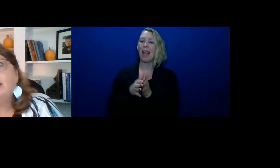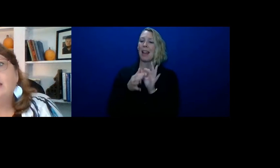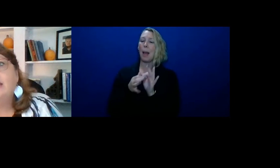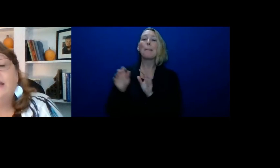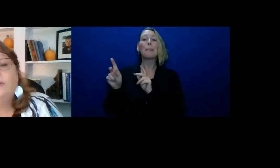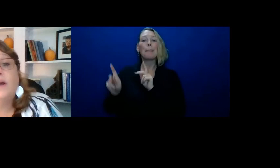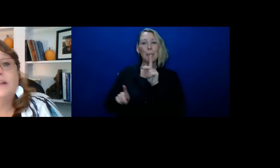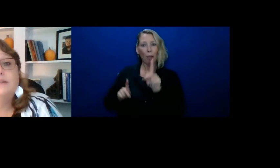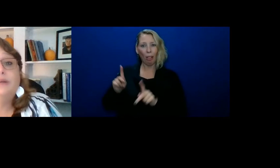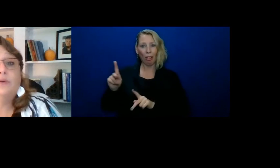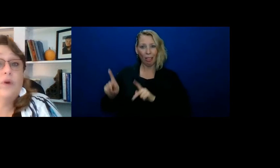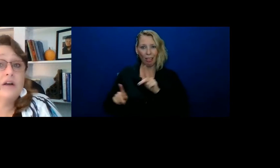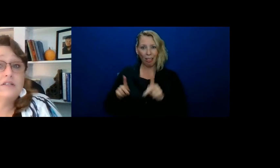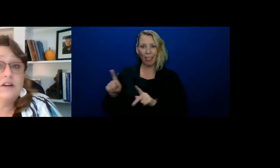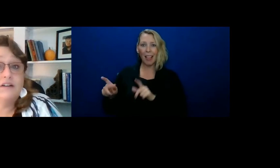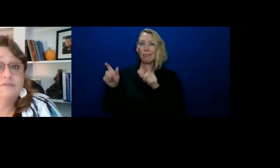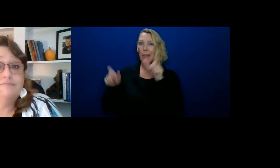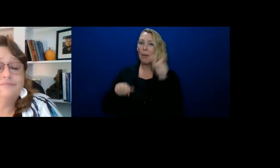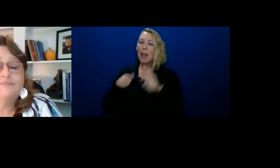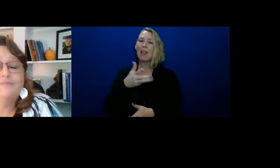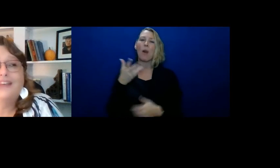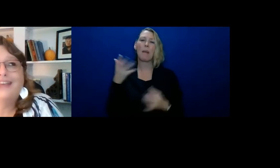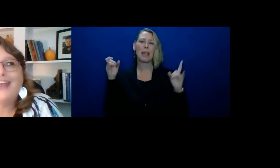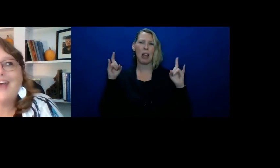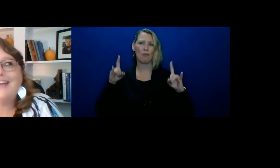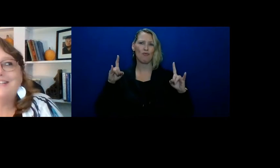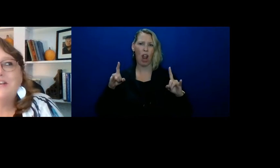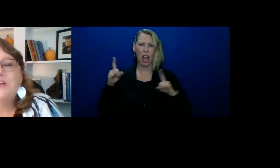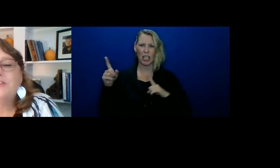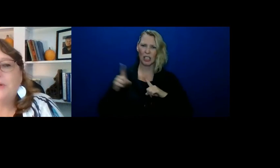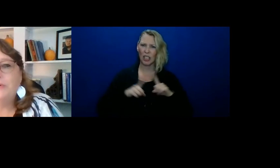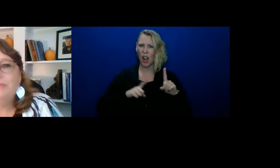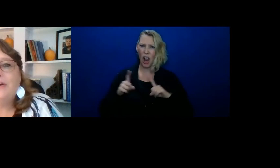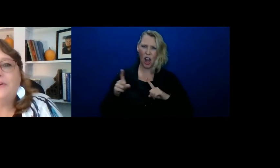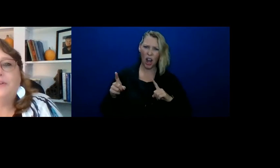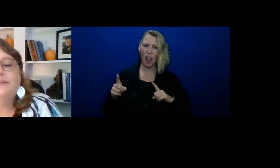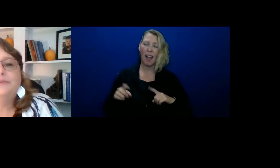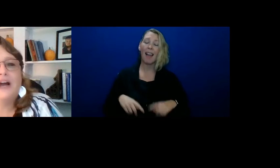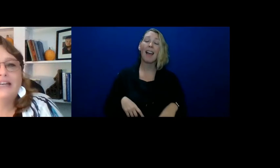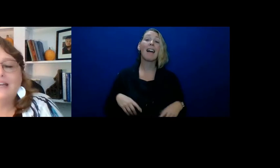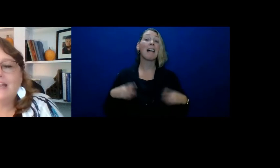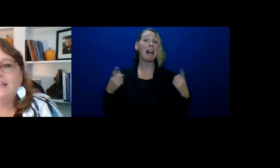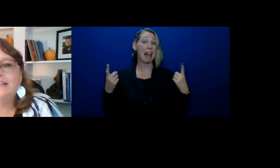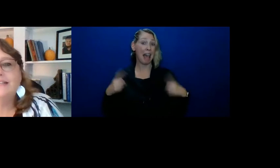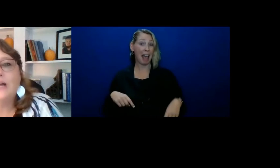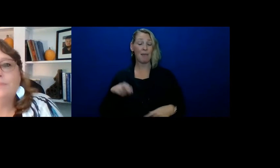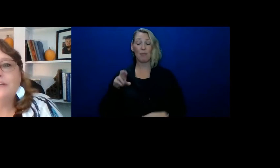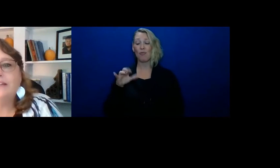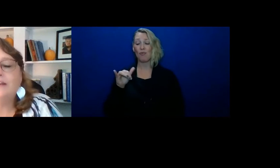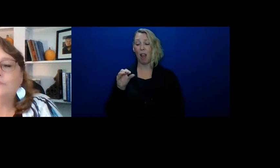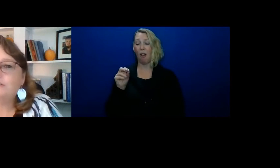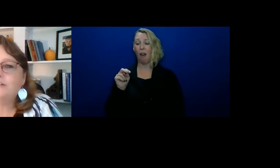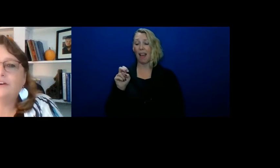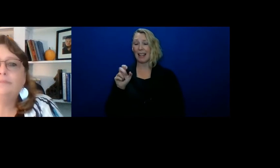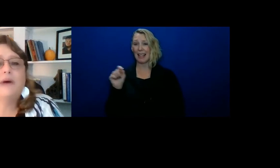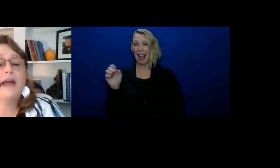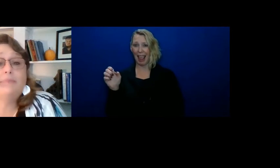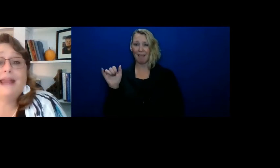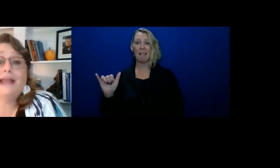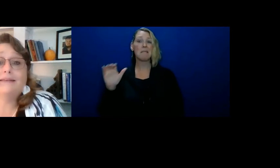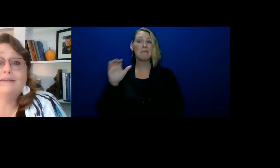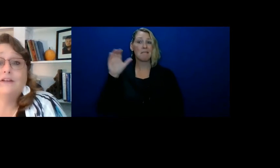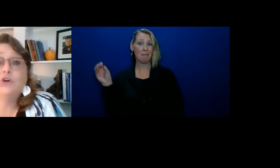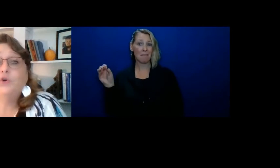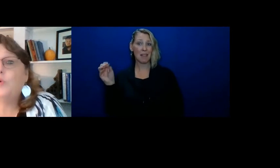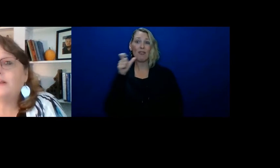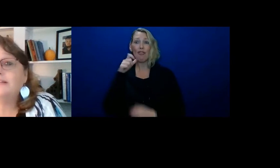And he wanted to be a rock star. And lo and behold, Ryanette is a company that was started by